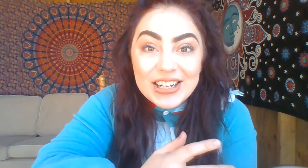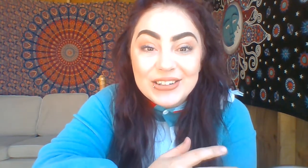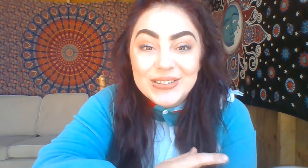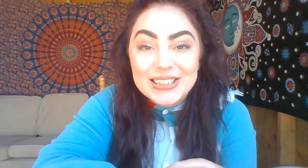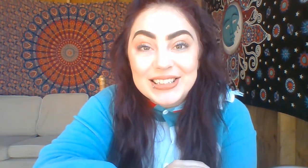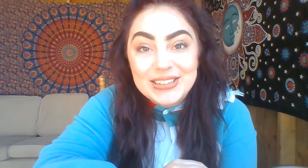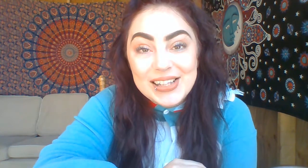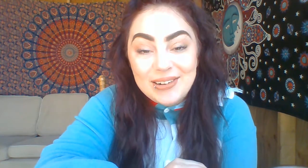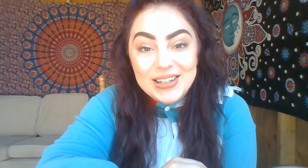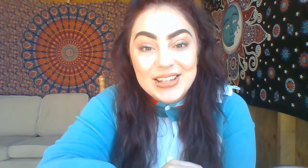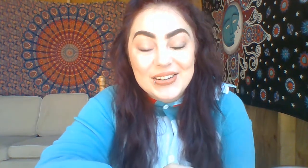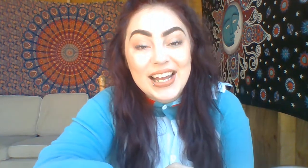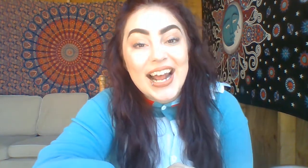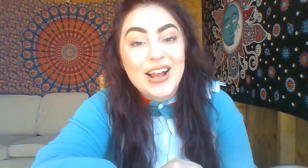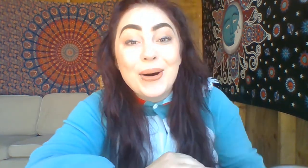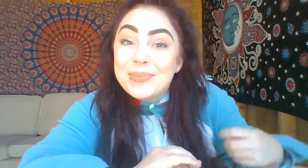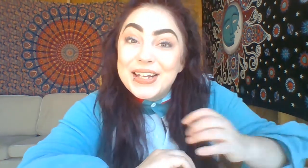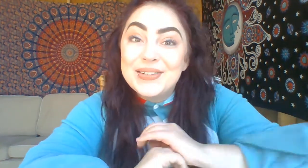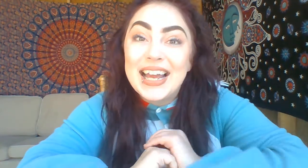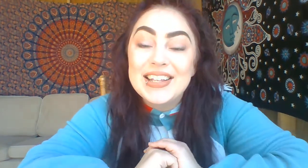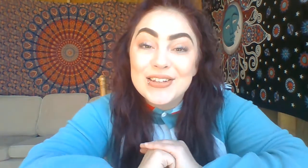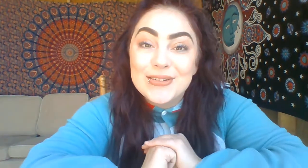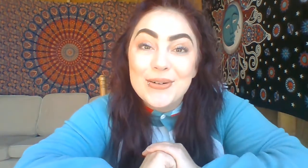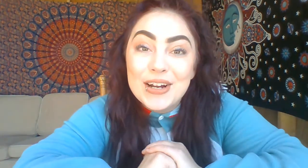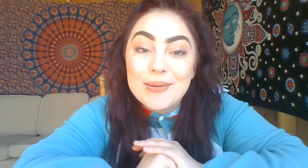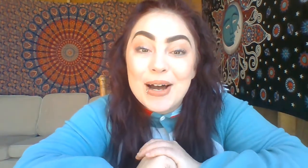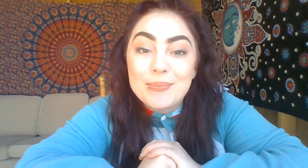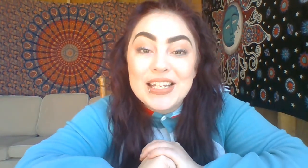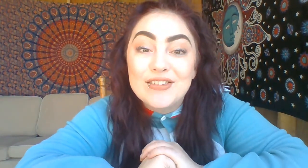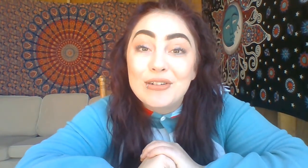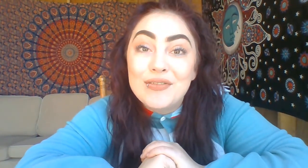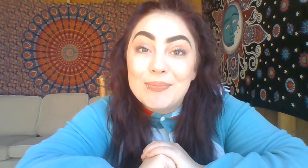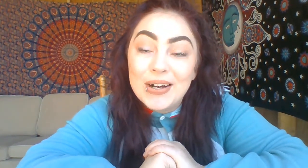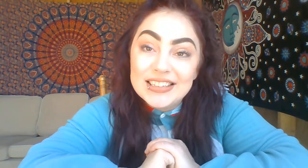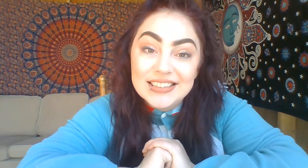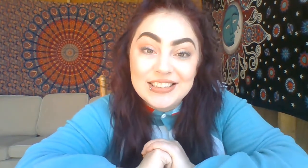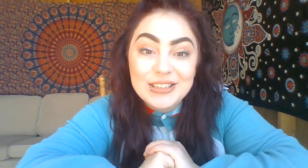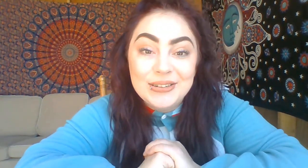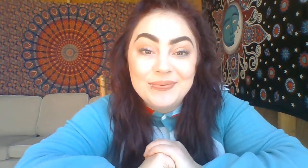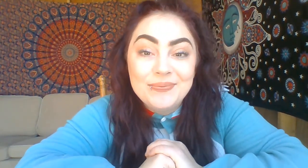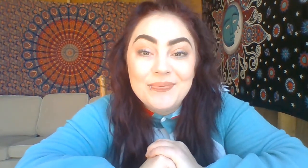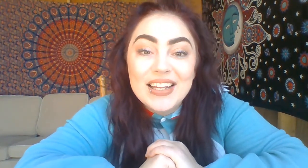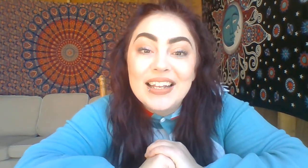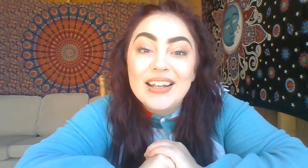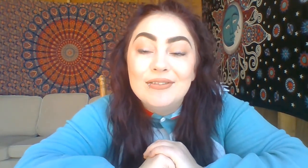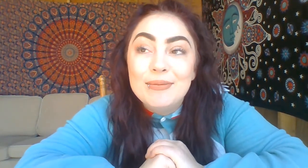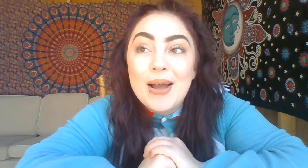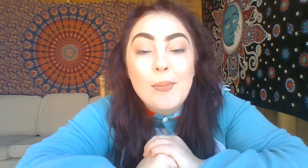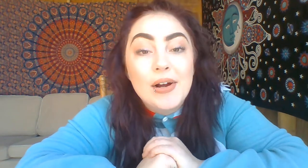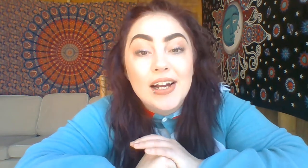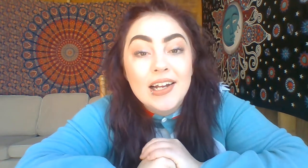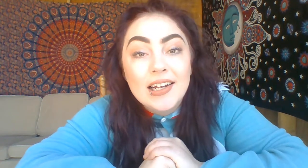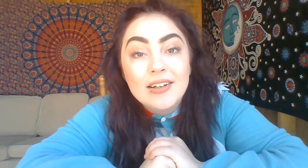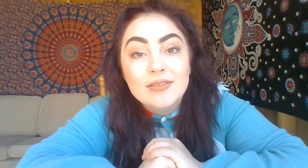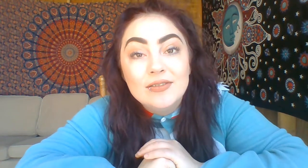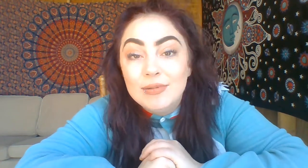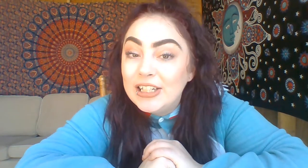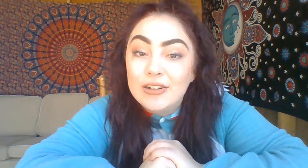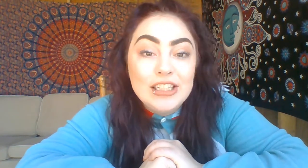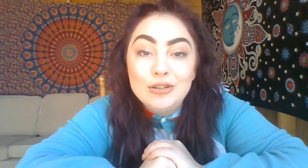cool to do that with you. And I hope that you liked the story about Pete's groovy buttons, too. Remember, we don't need to